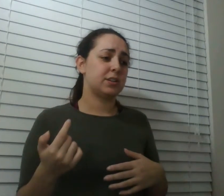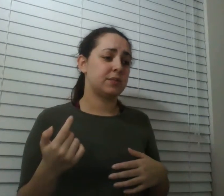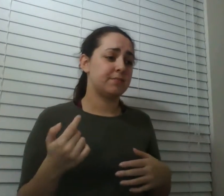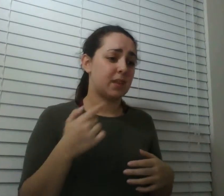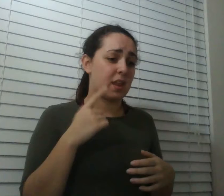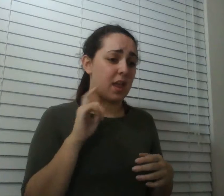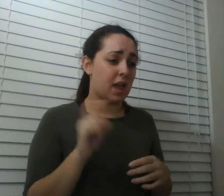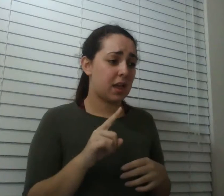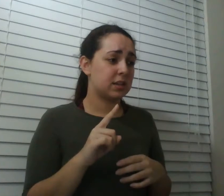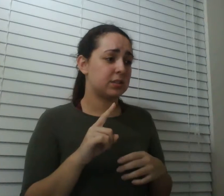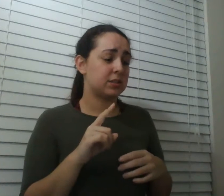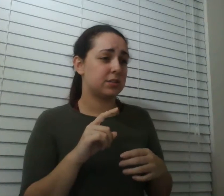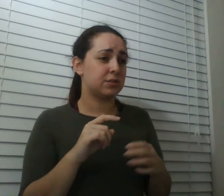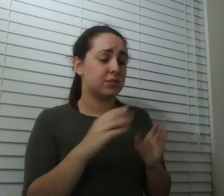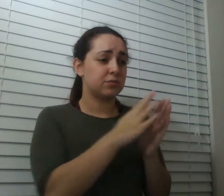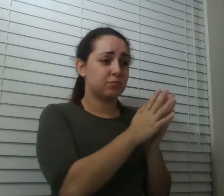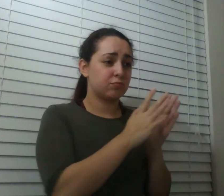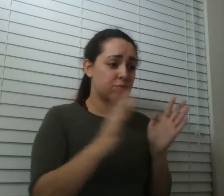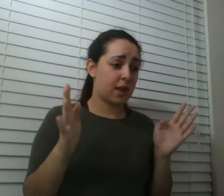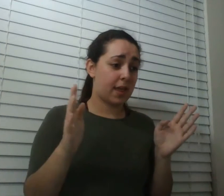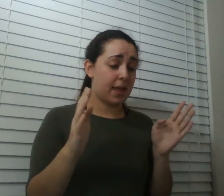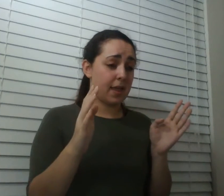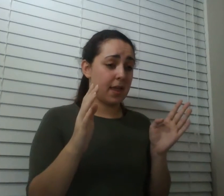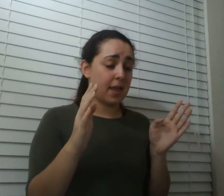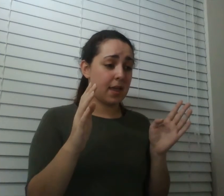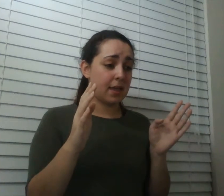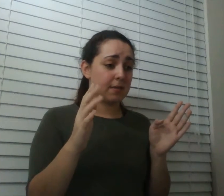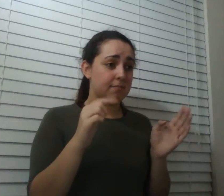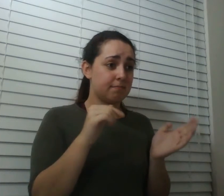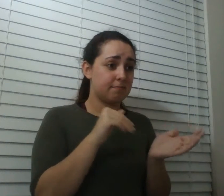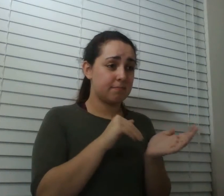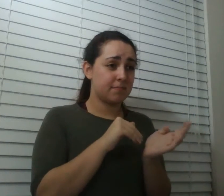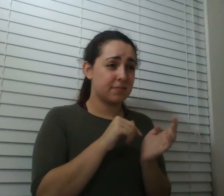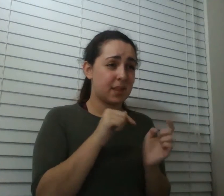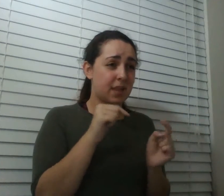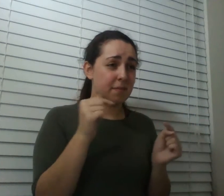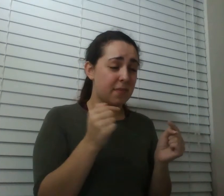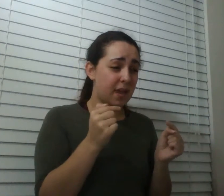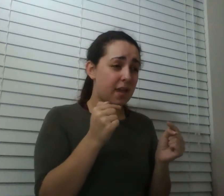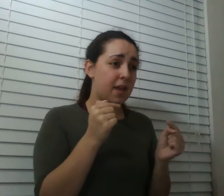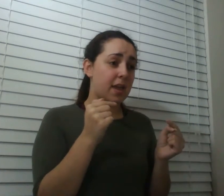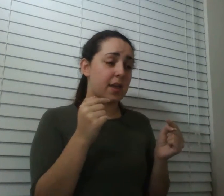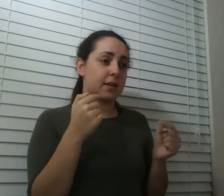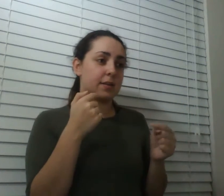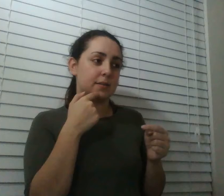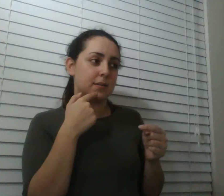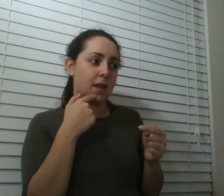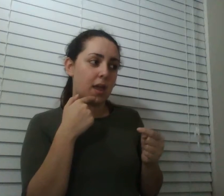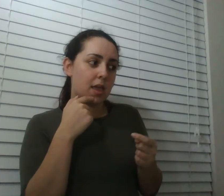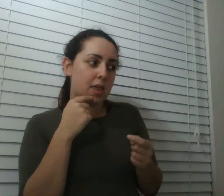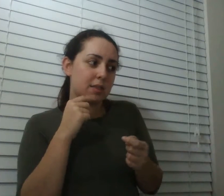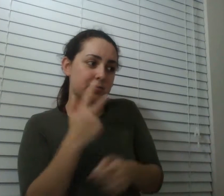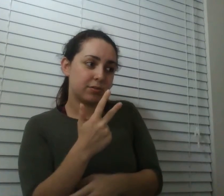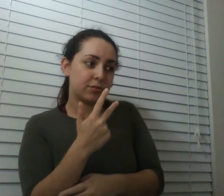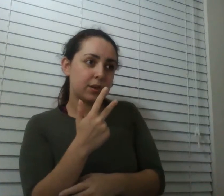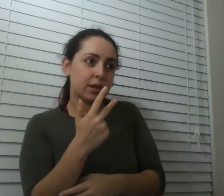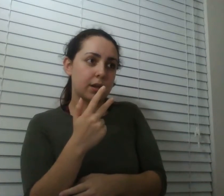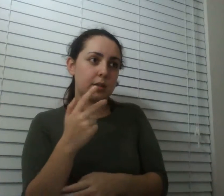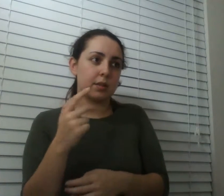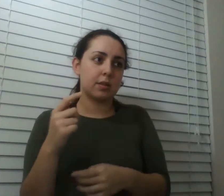and i said i usually say three and he said well there's your problem her dad tells her you should say eight even if you're not